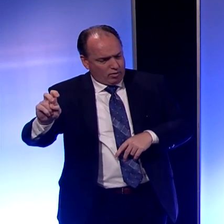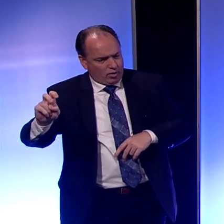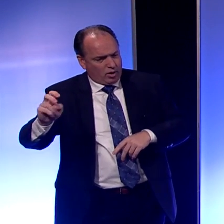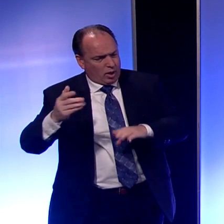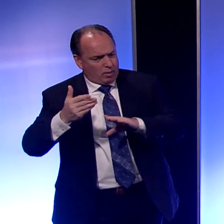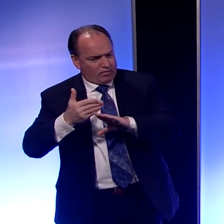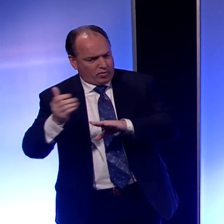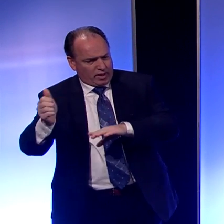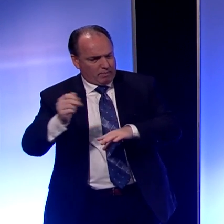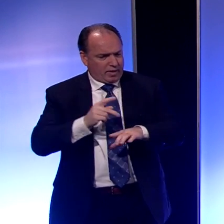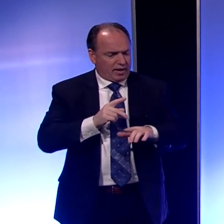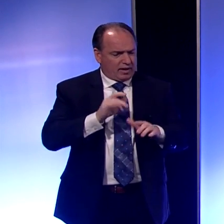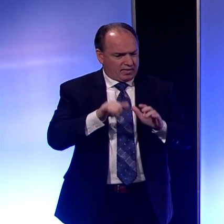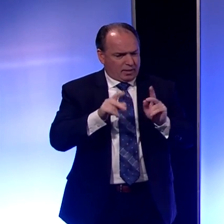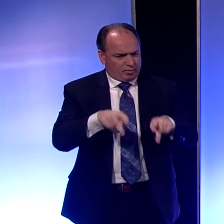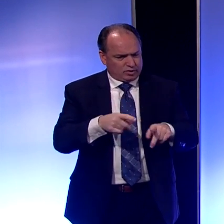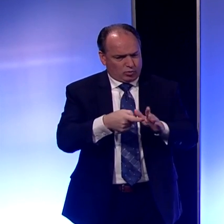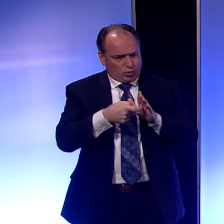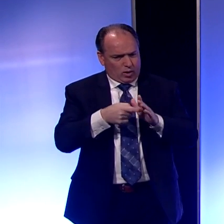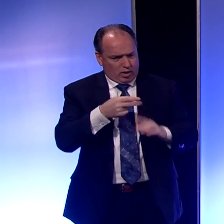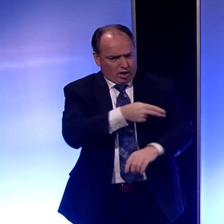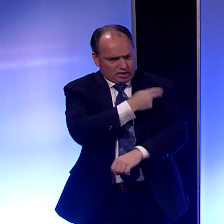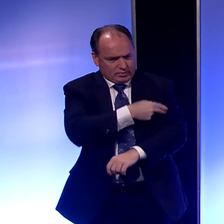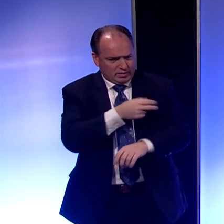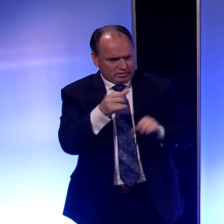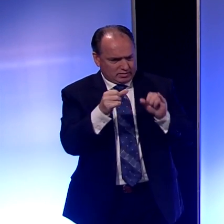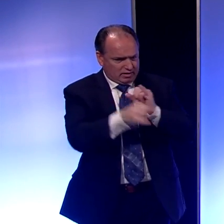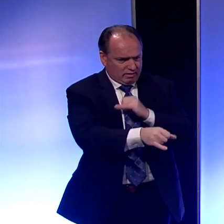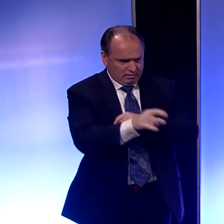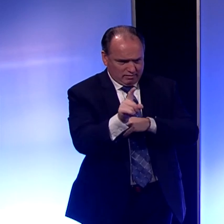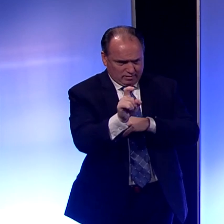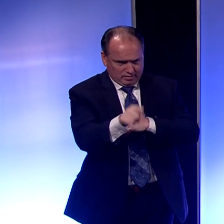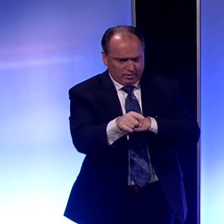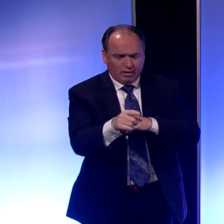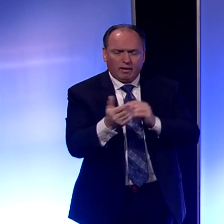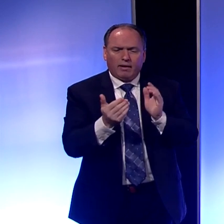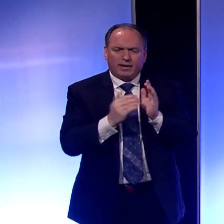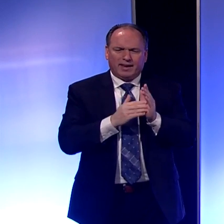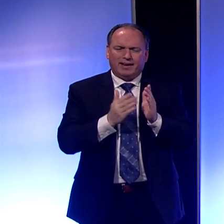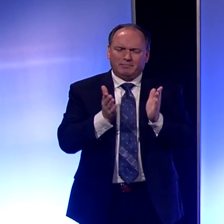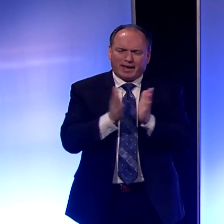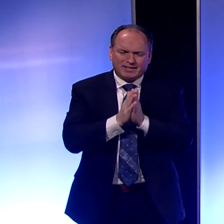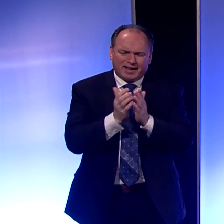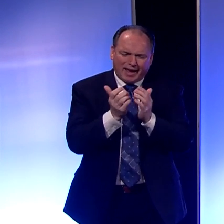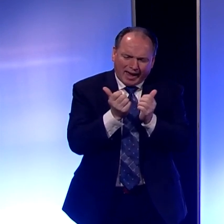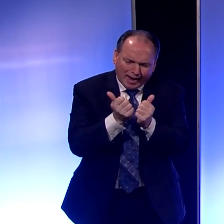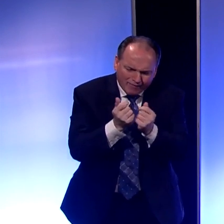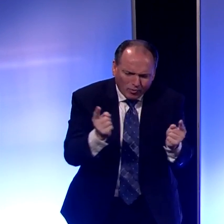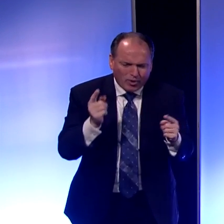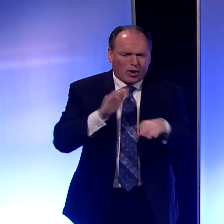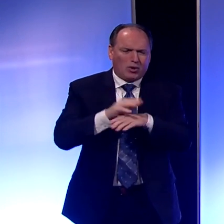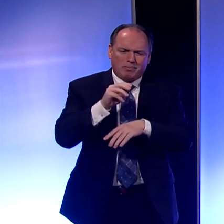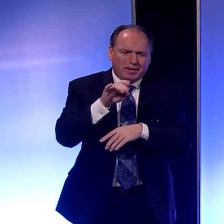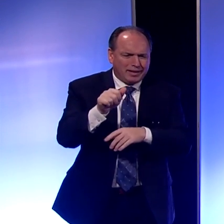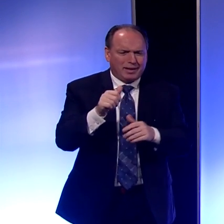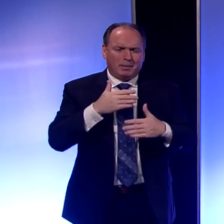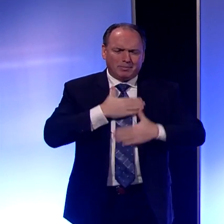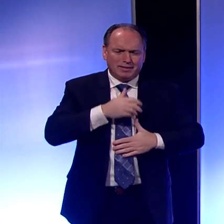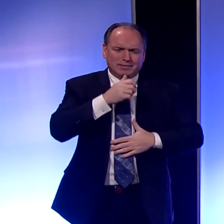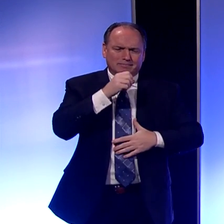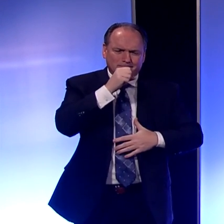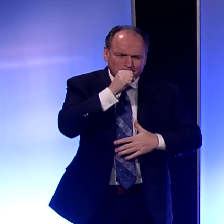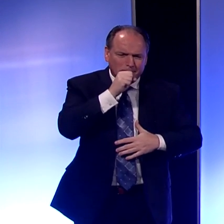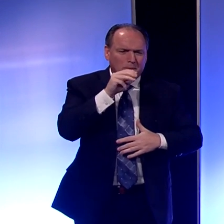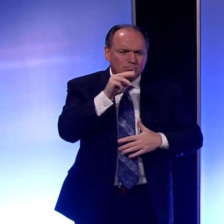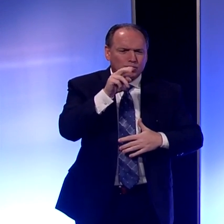And has this person required any hospitalization? Again, I would like to ask every media outlet to please mute